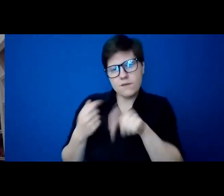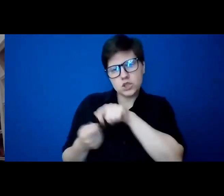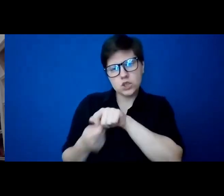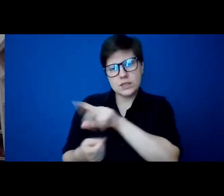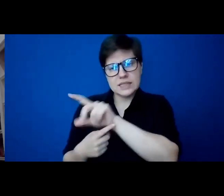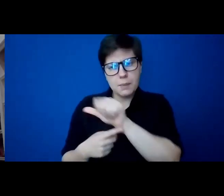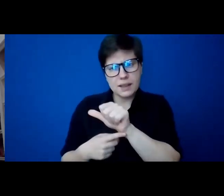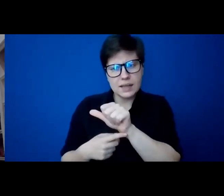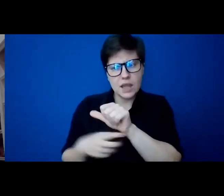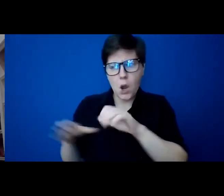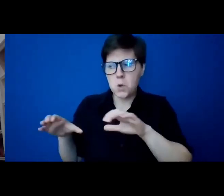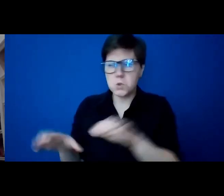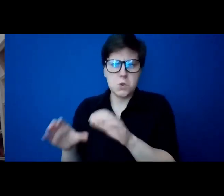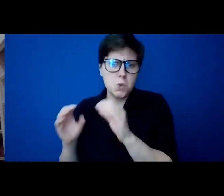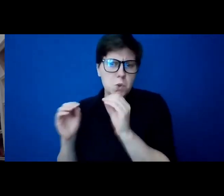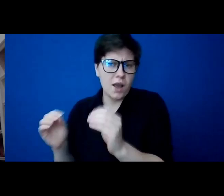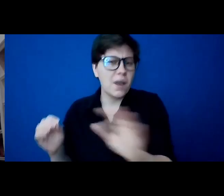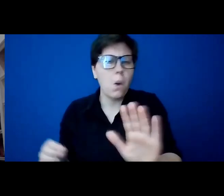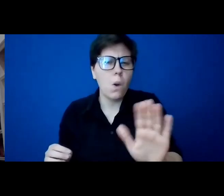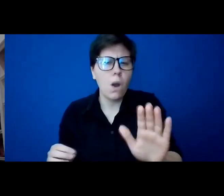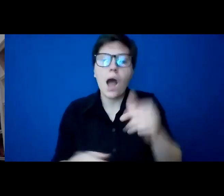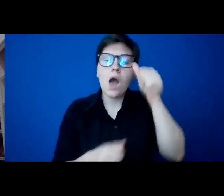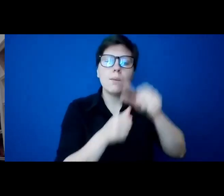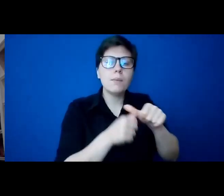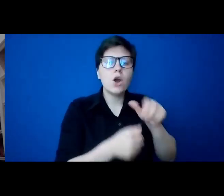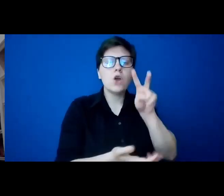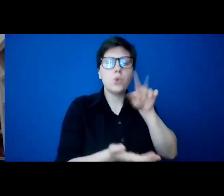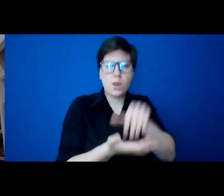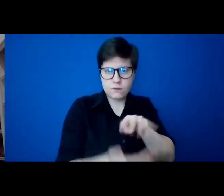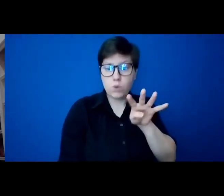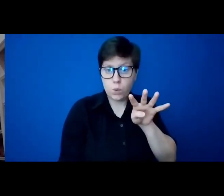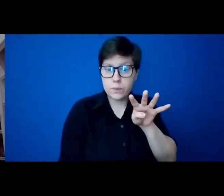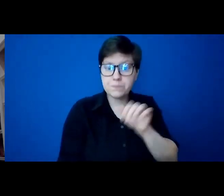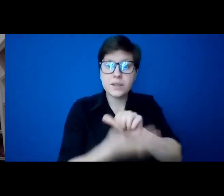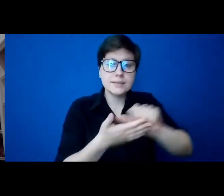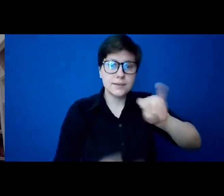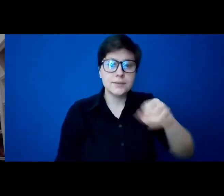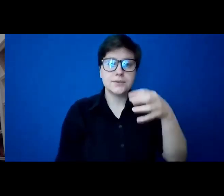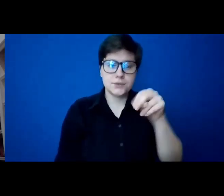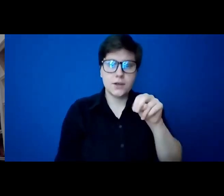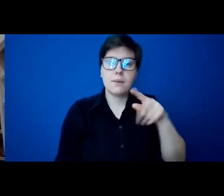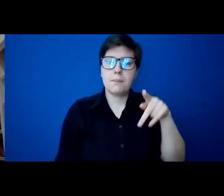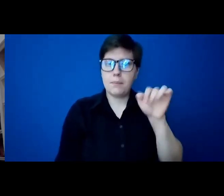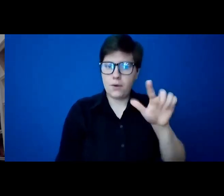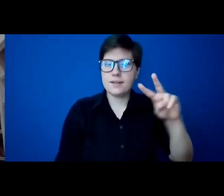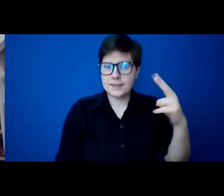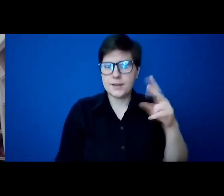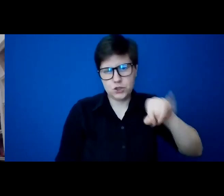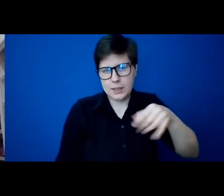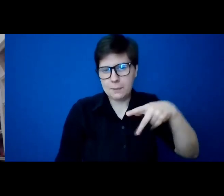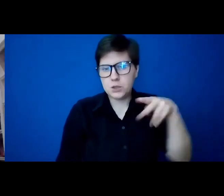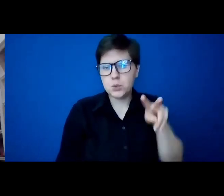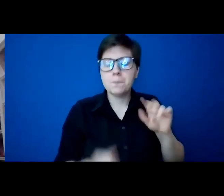do things. I remember that it was in 2004, St. John Paul II in giving a conference said